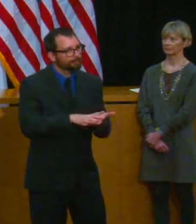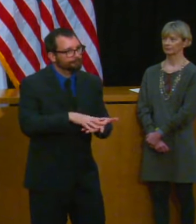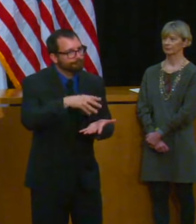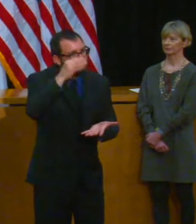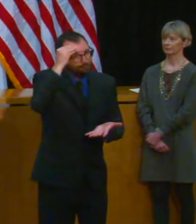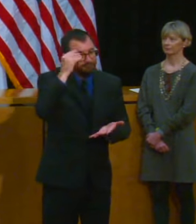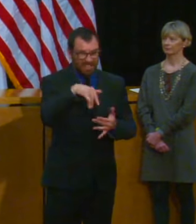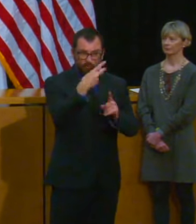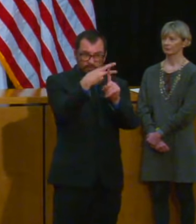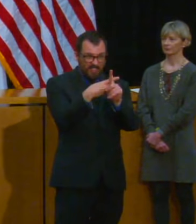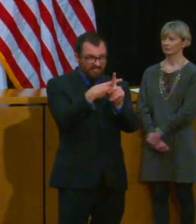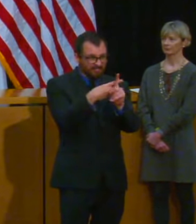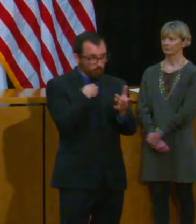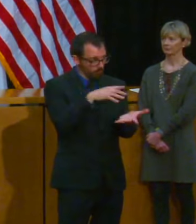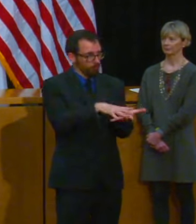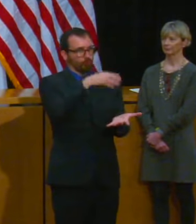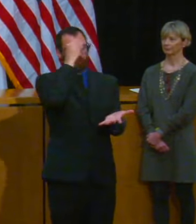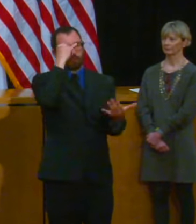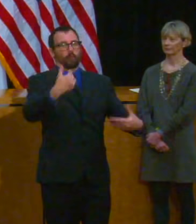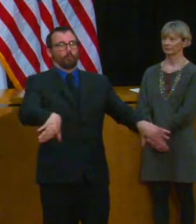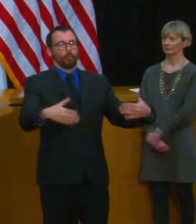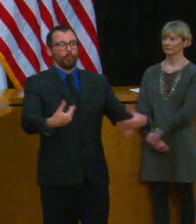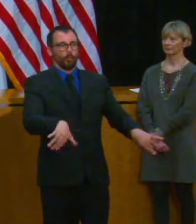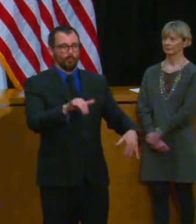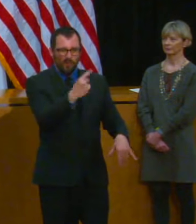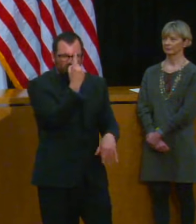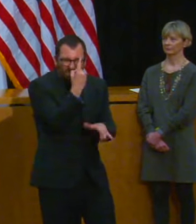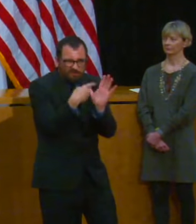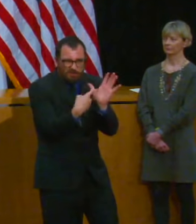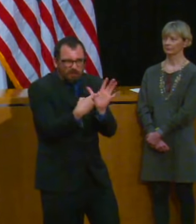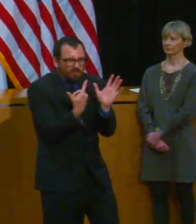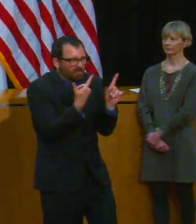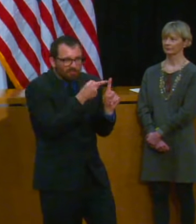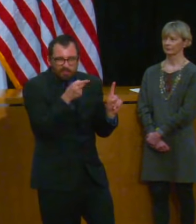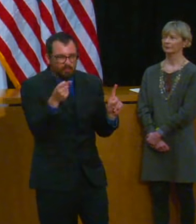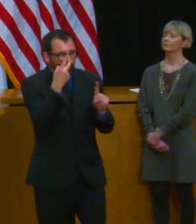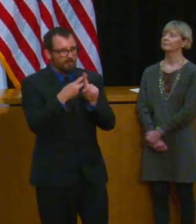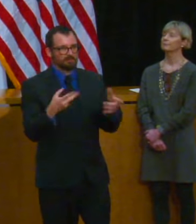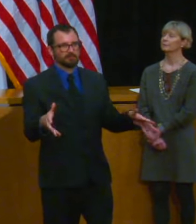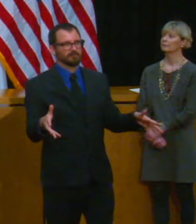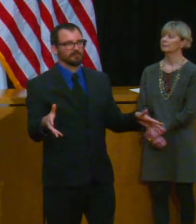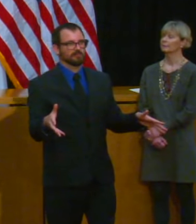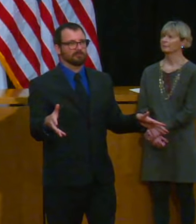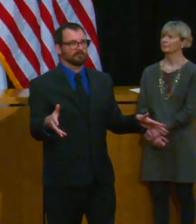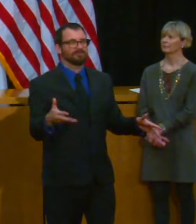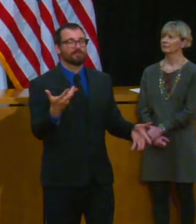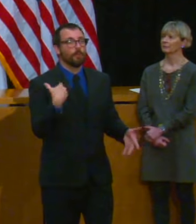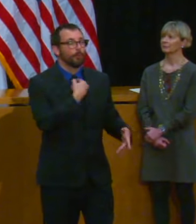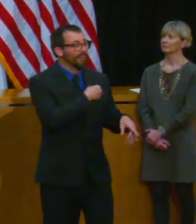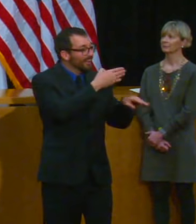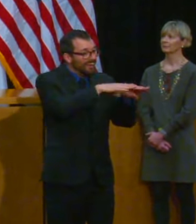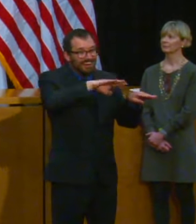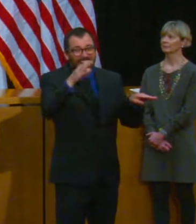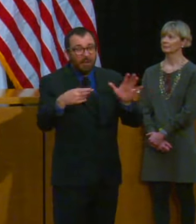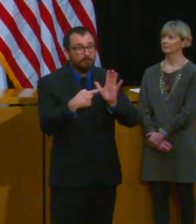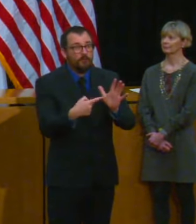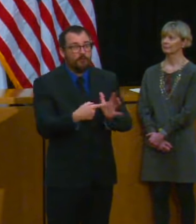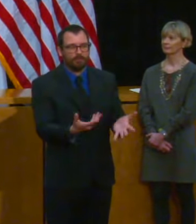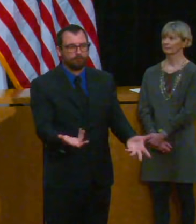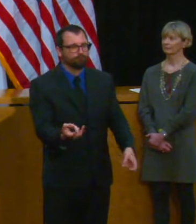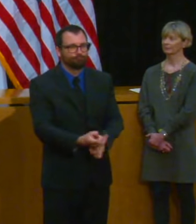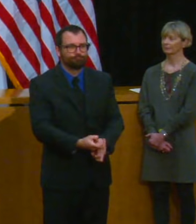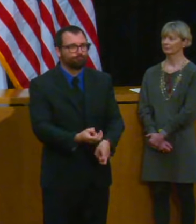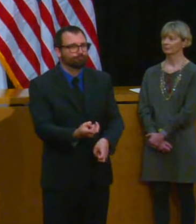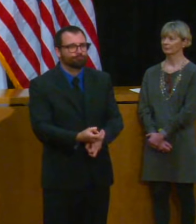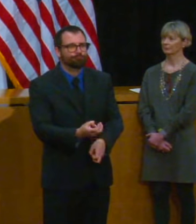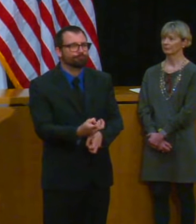I think the really hard part about this is predicting much of